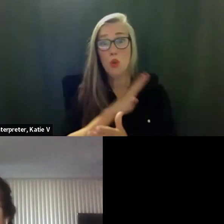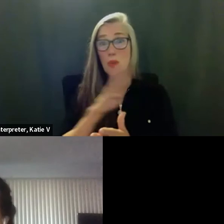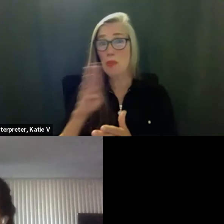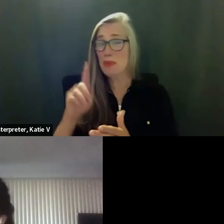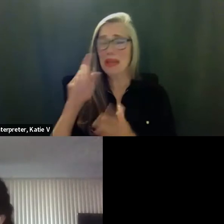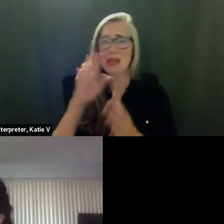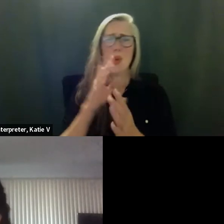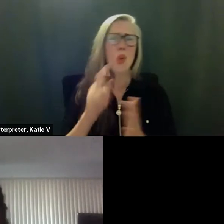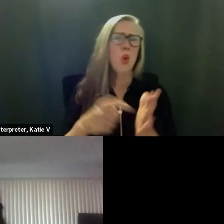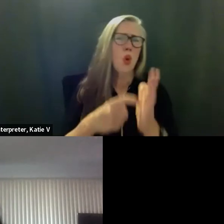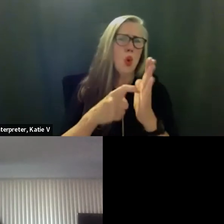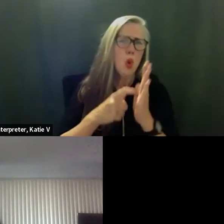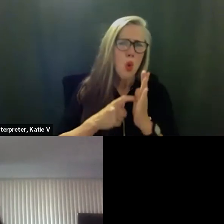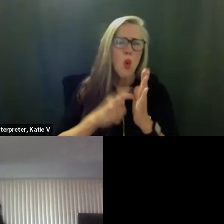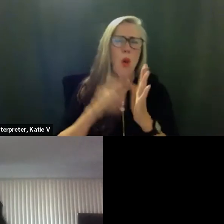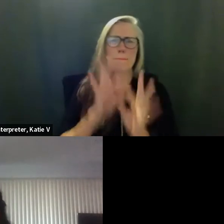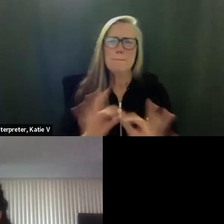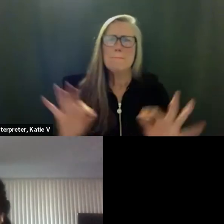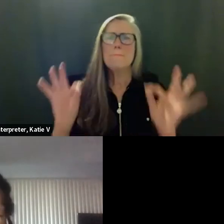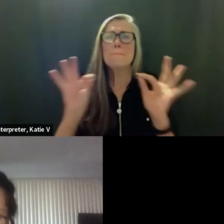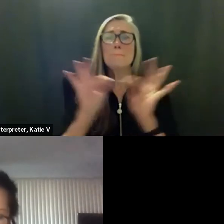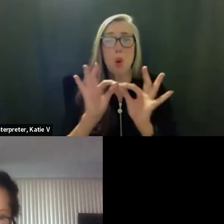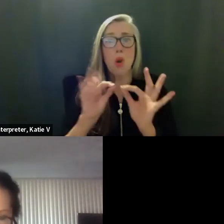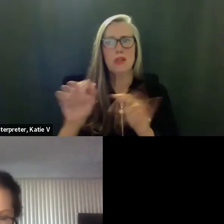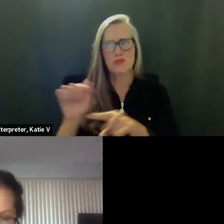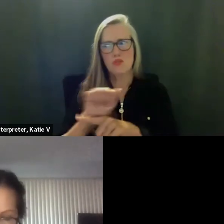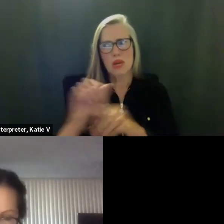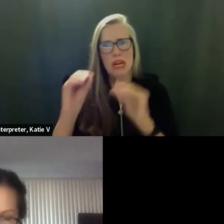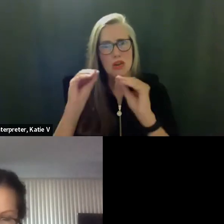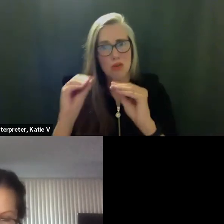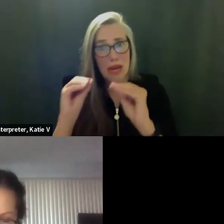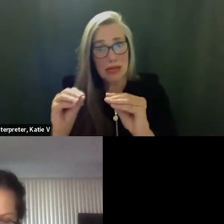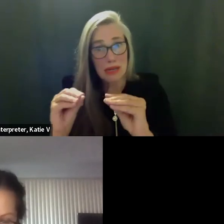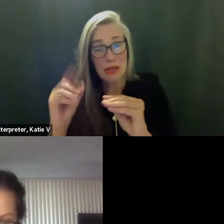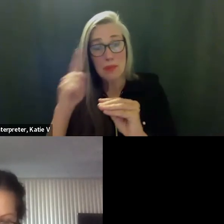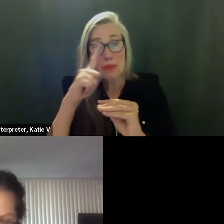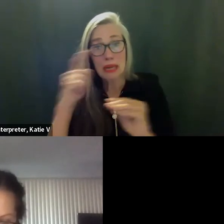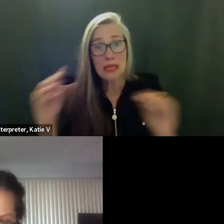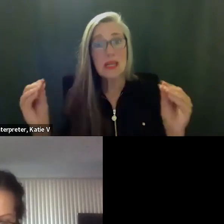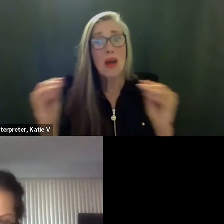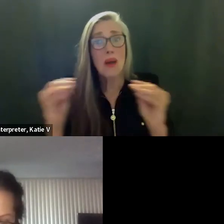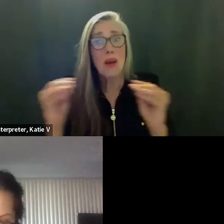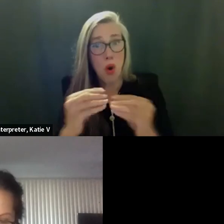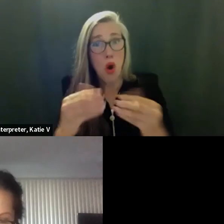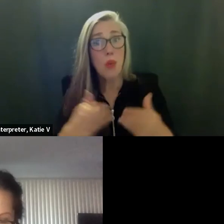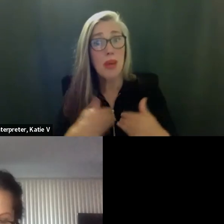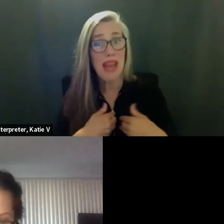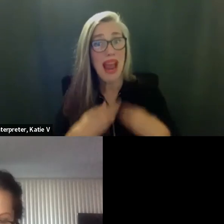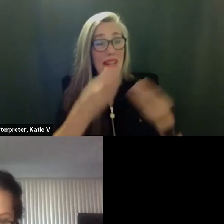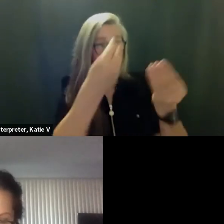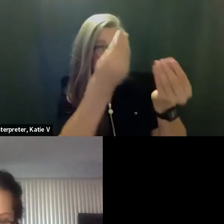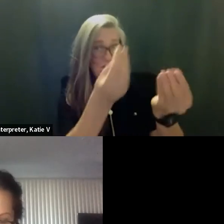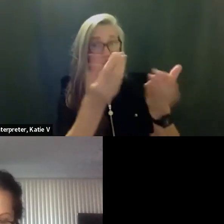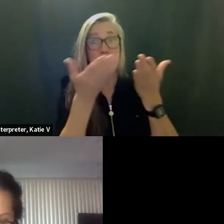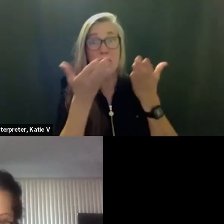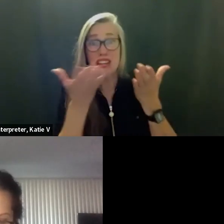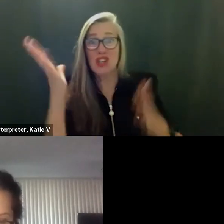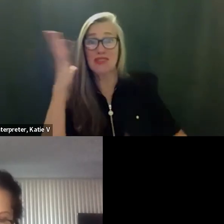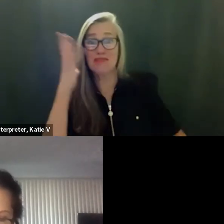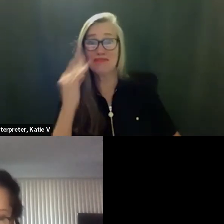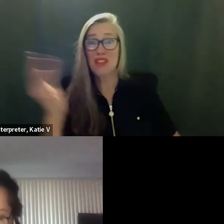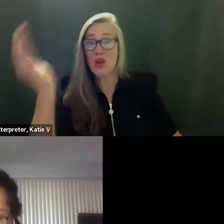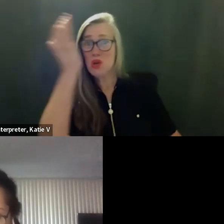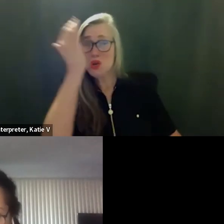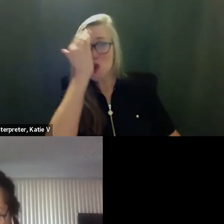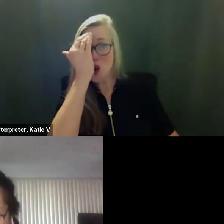more informed we are the better we're able to lead and understand ed code our own board policy so i think that's that's absolutely there i think we can kind of look at the